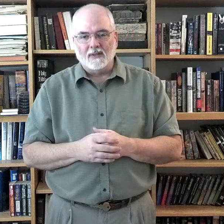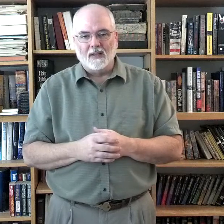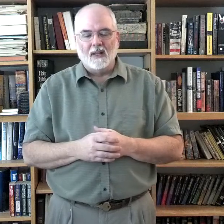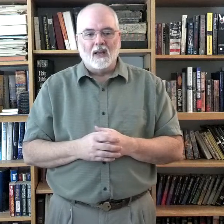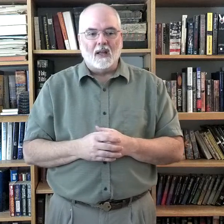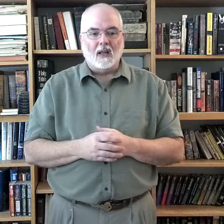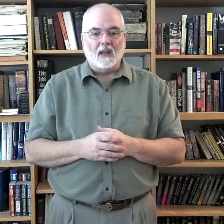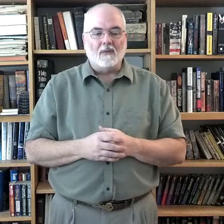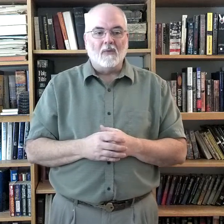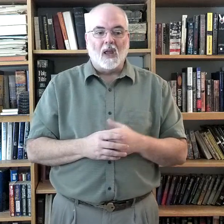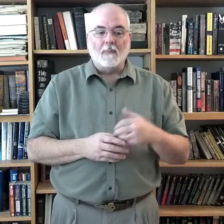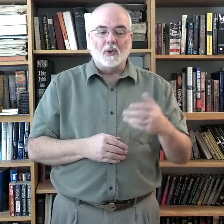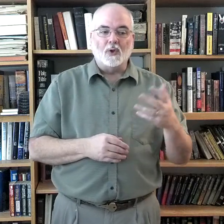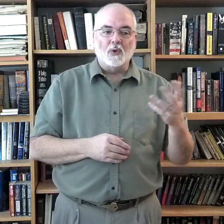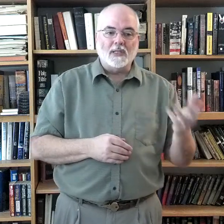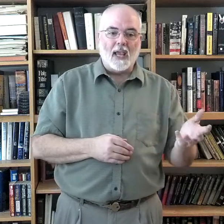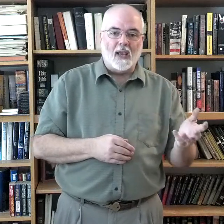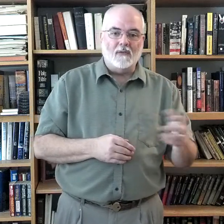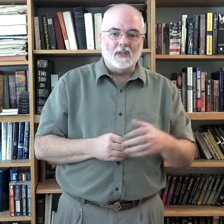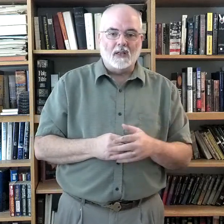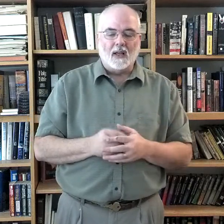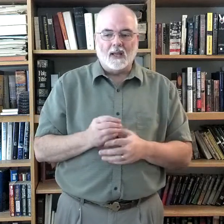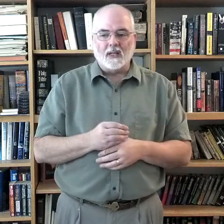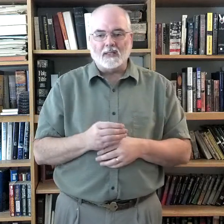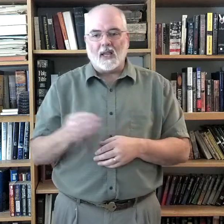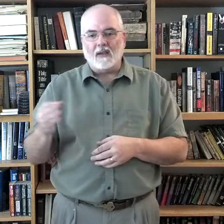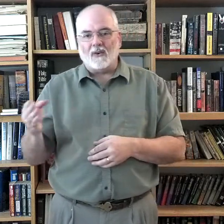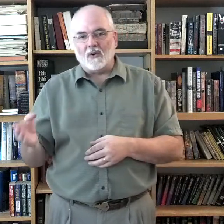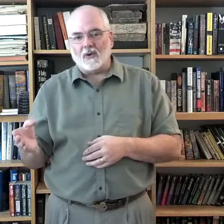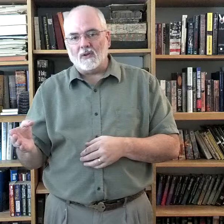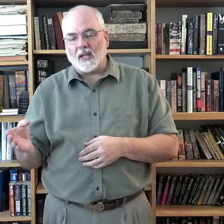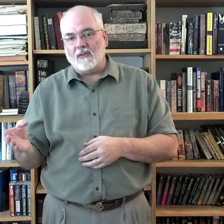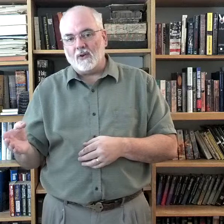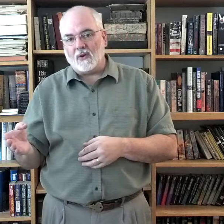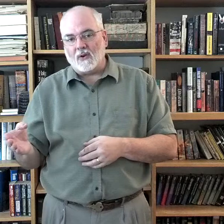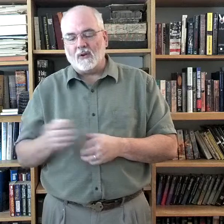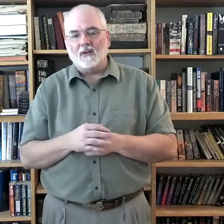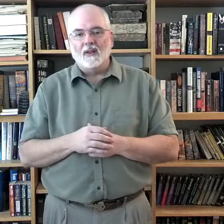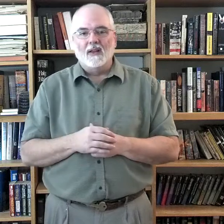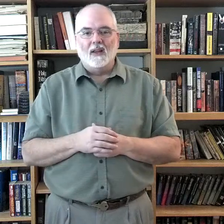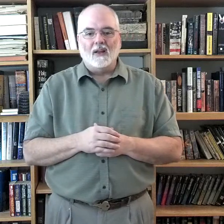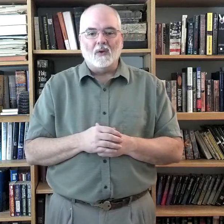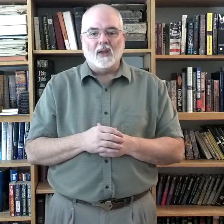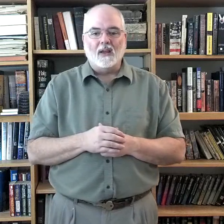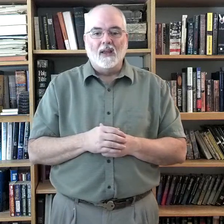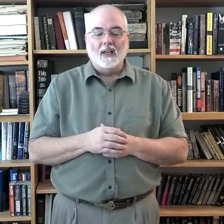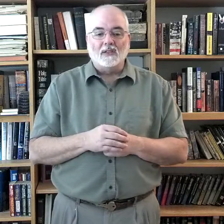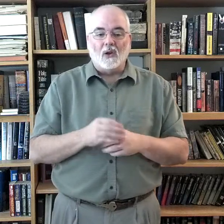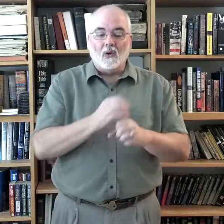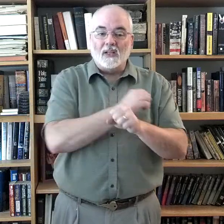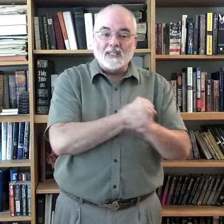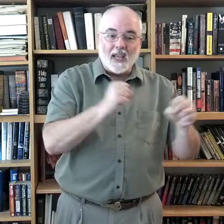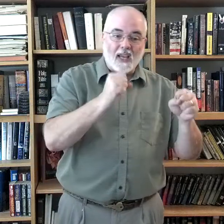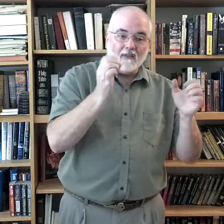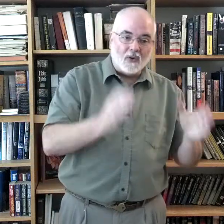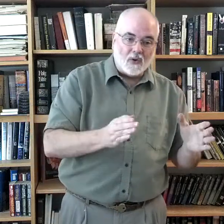Uh. A person who saves is a save-er. Save-er. Okay? So. Save-er.